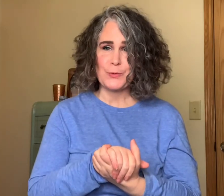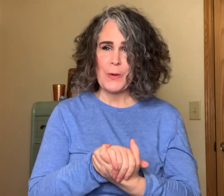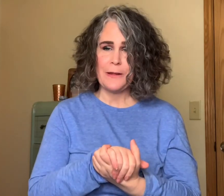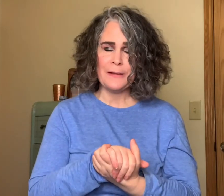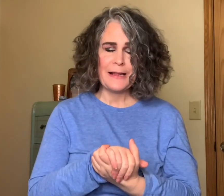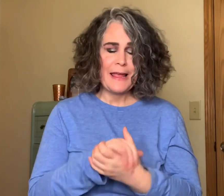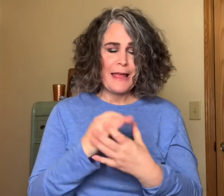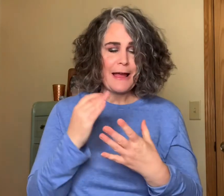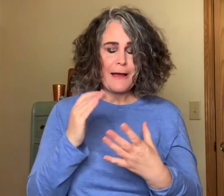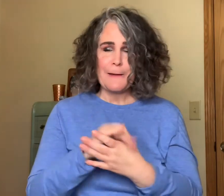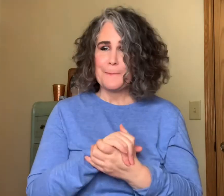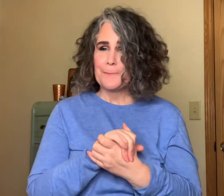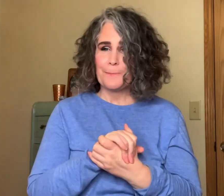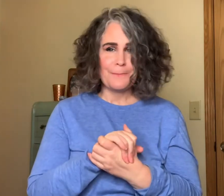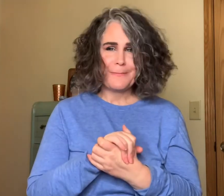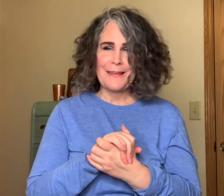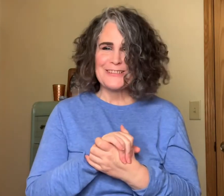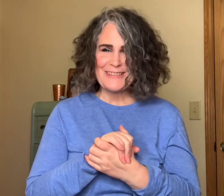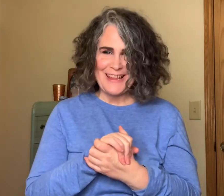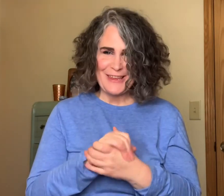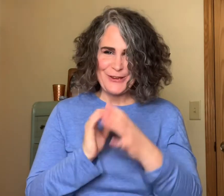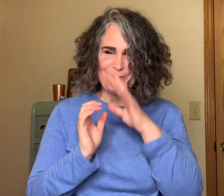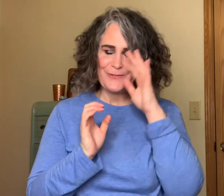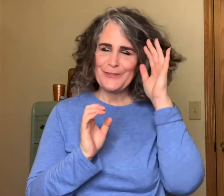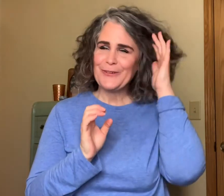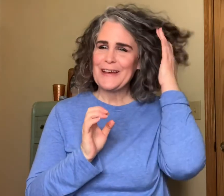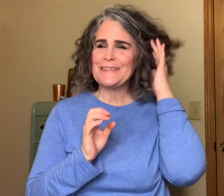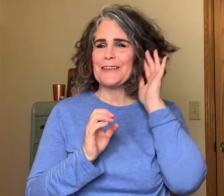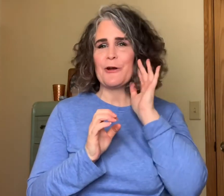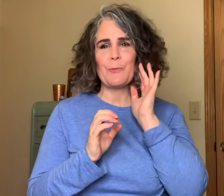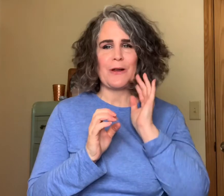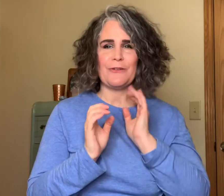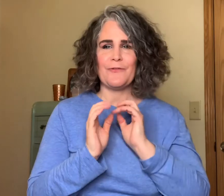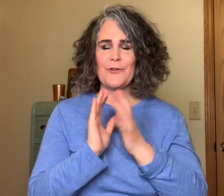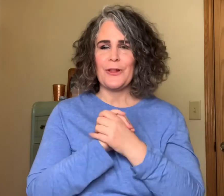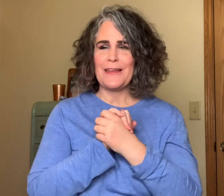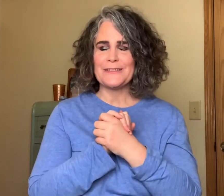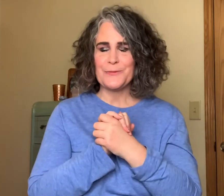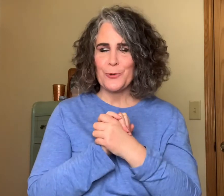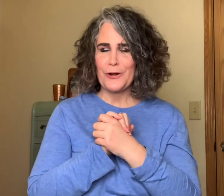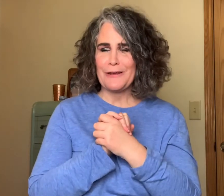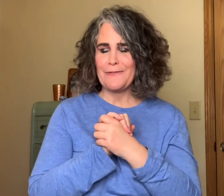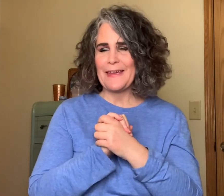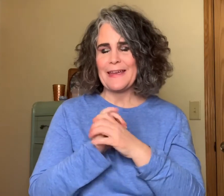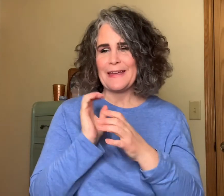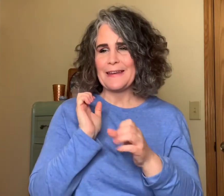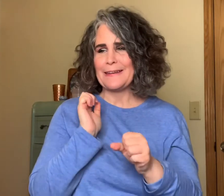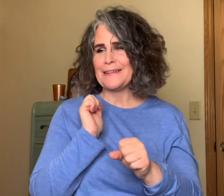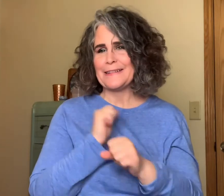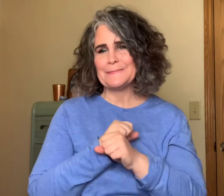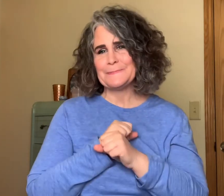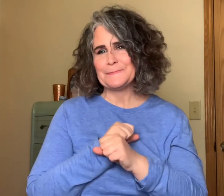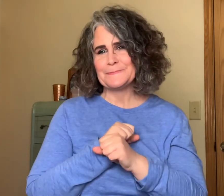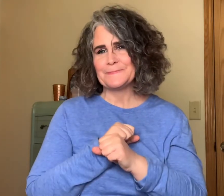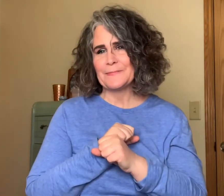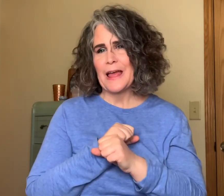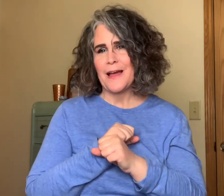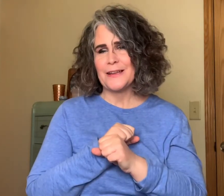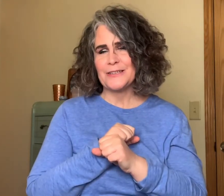well um just thank you you guys are wonderful and supportive and I just